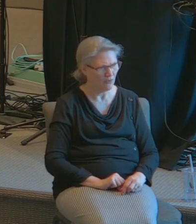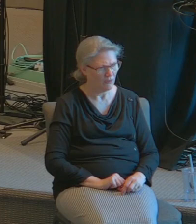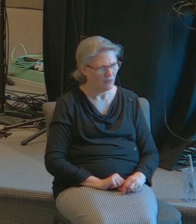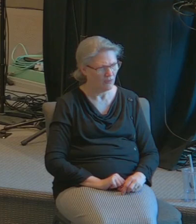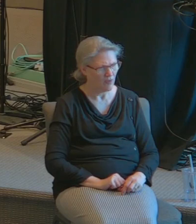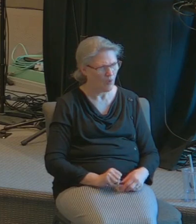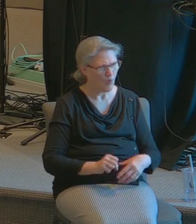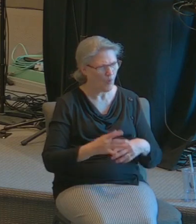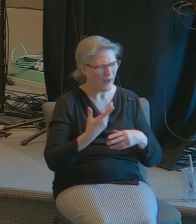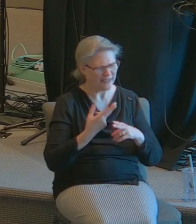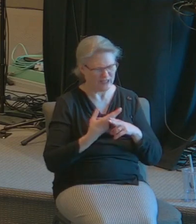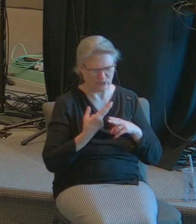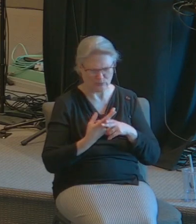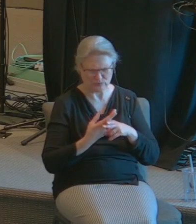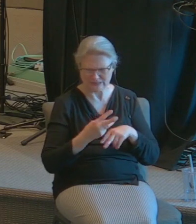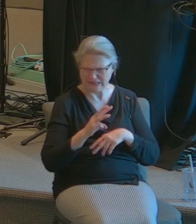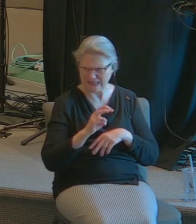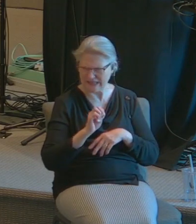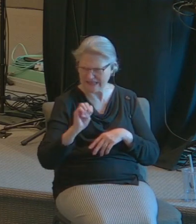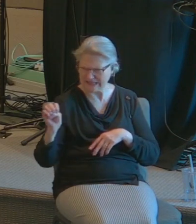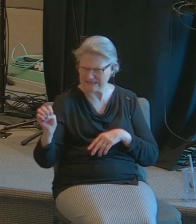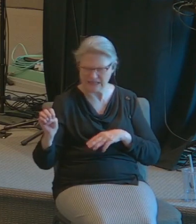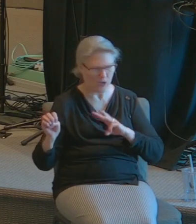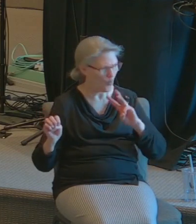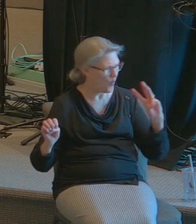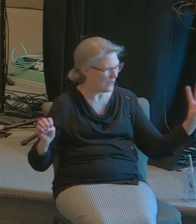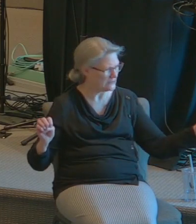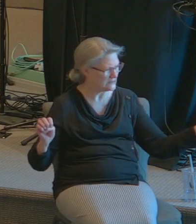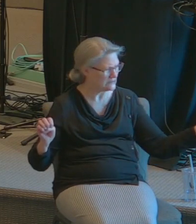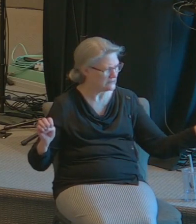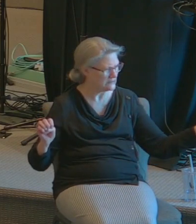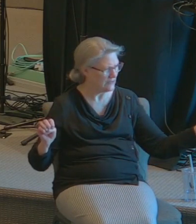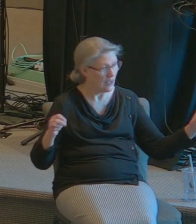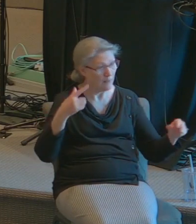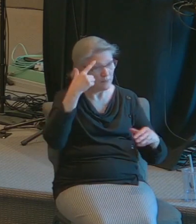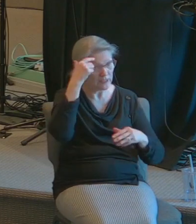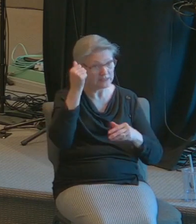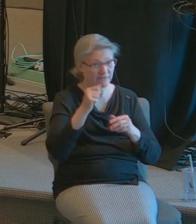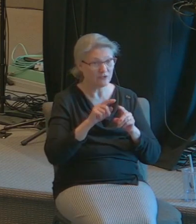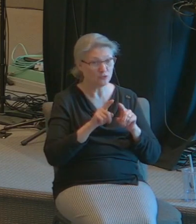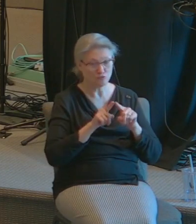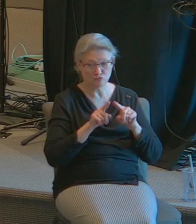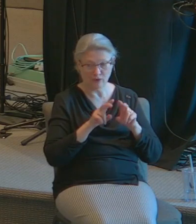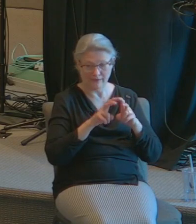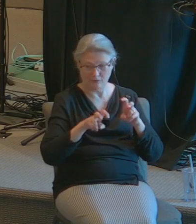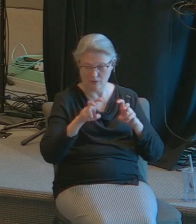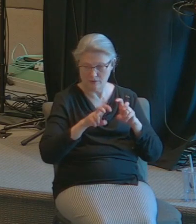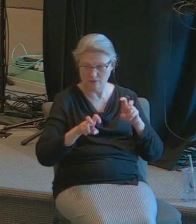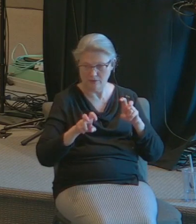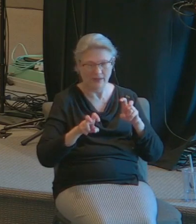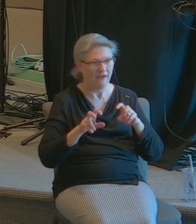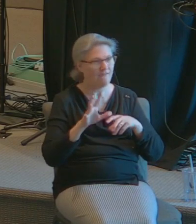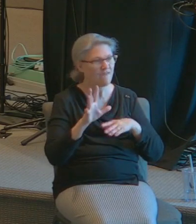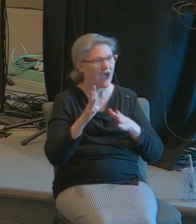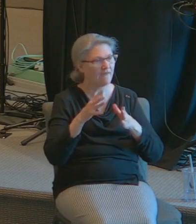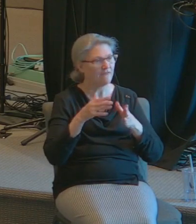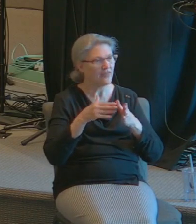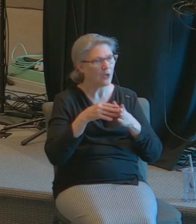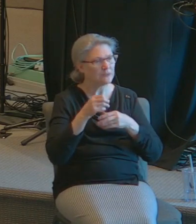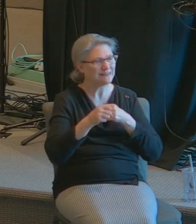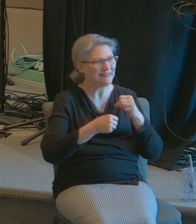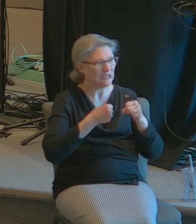why did he use east and west because if you traveled 5,000